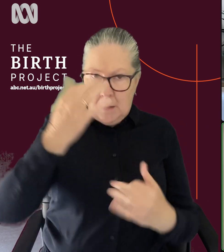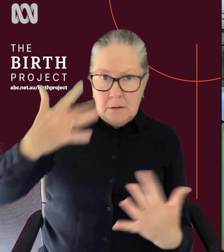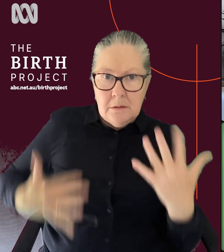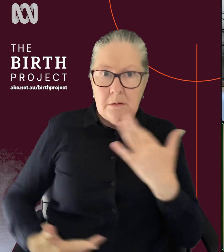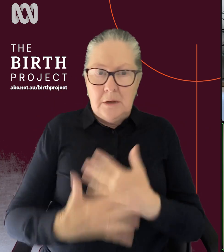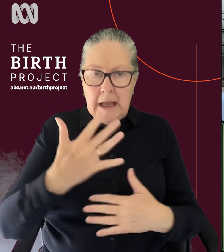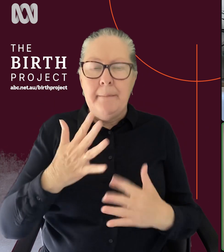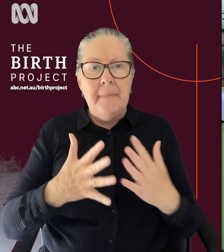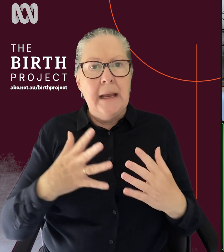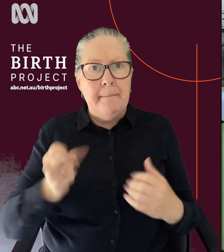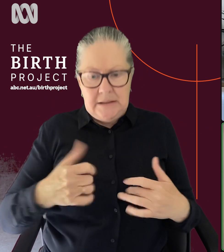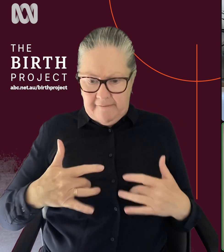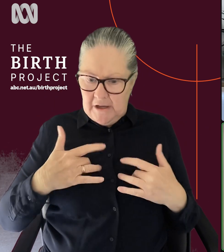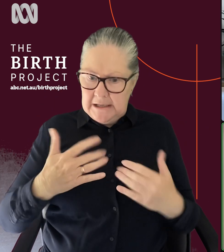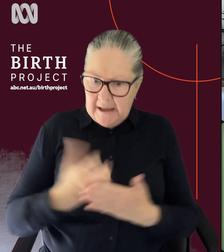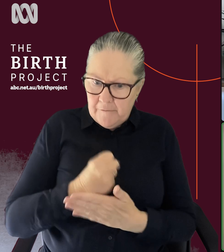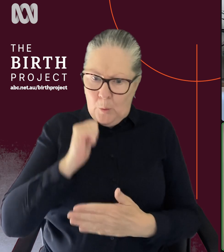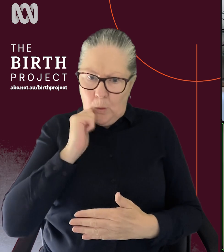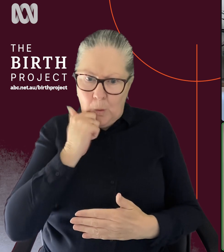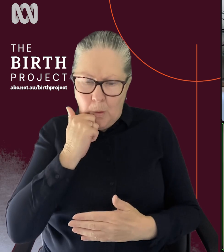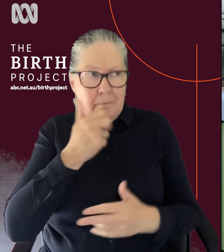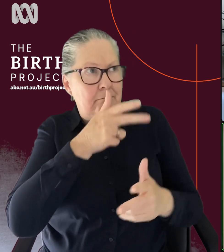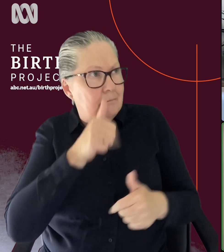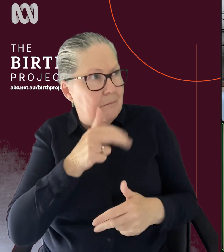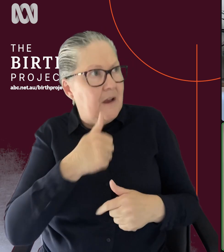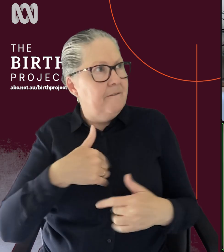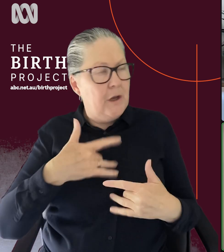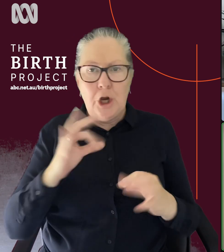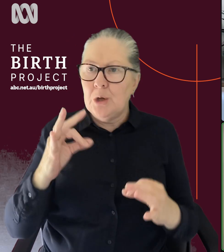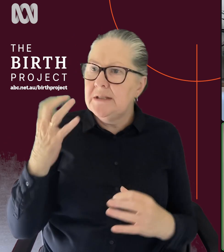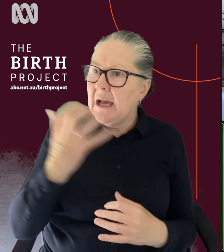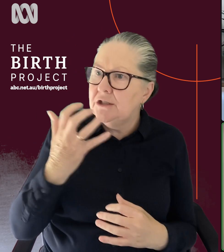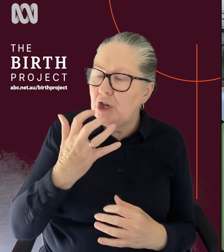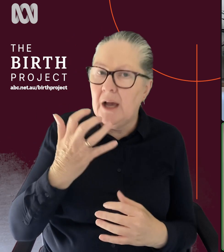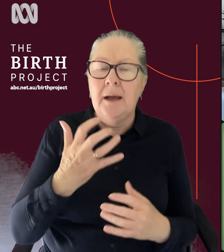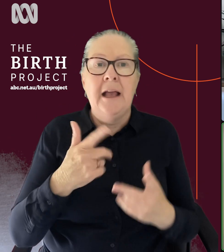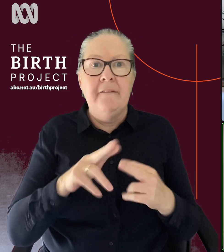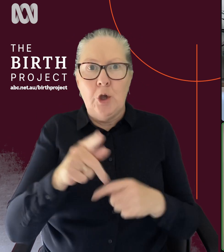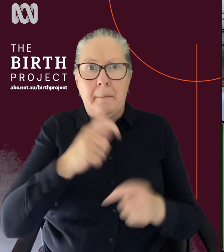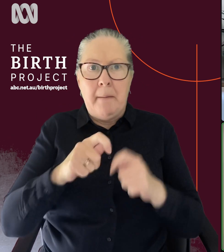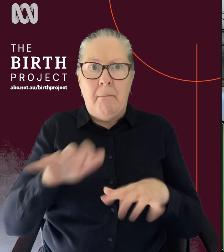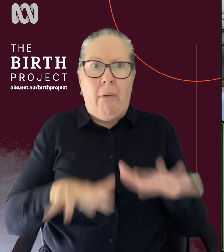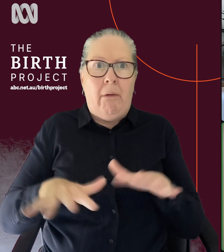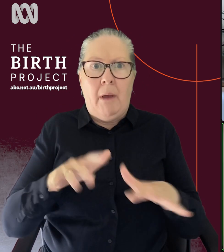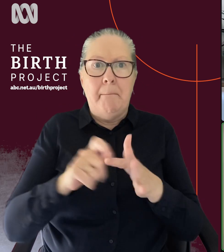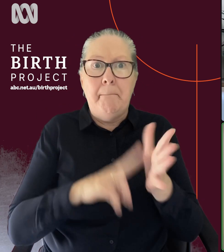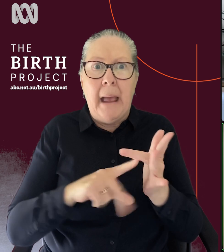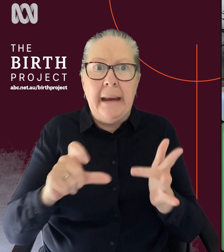space, you need to feel safe and warm and cared for and out of danger. And if you go into kind of panic and fight or flight